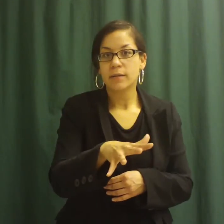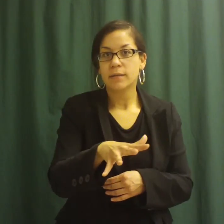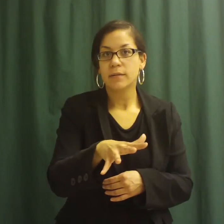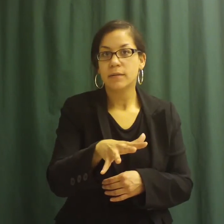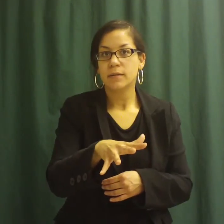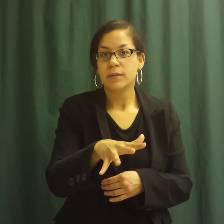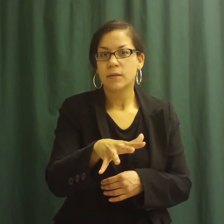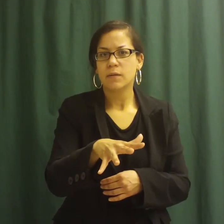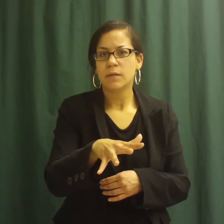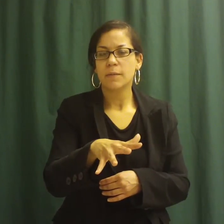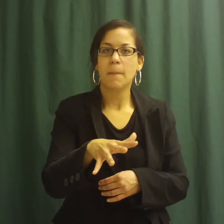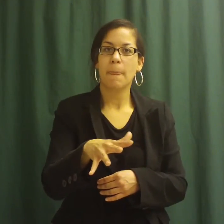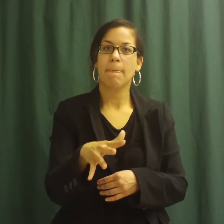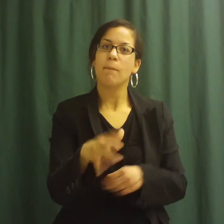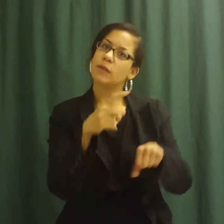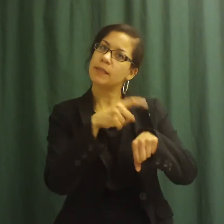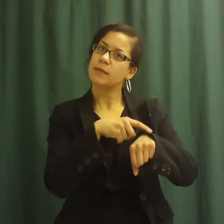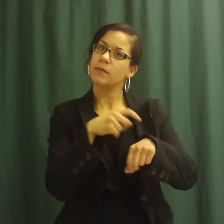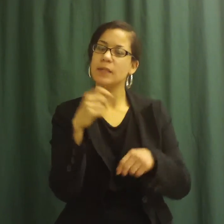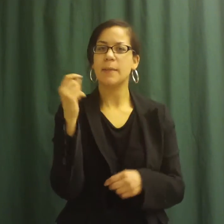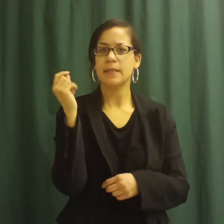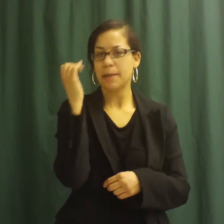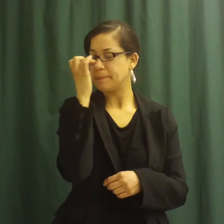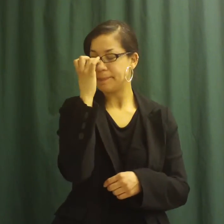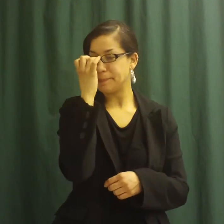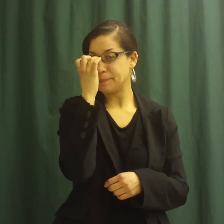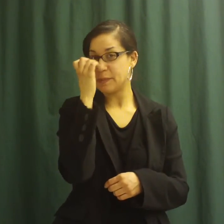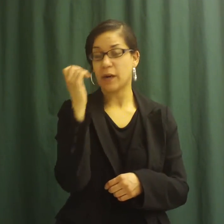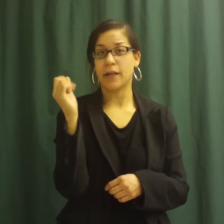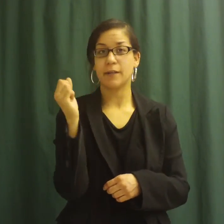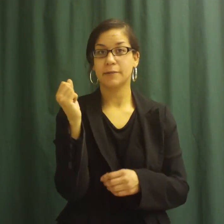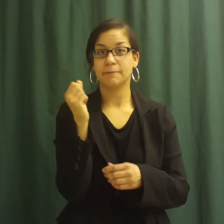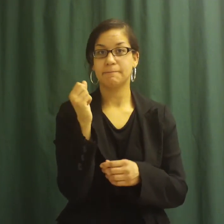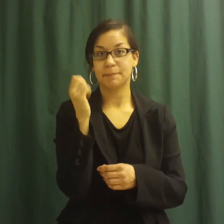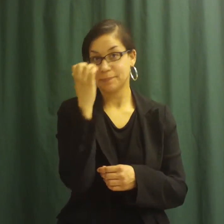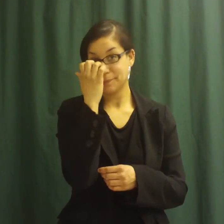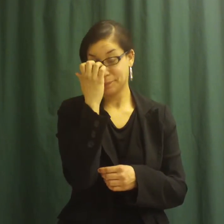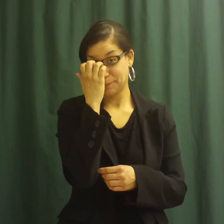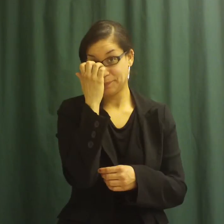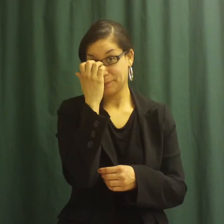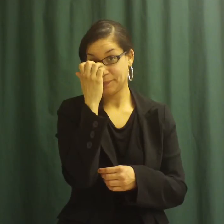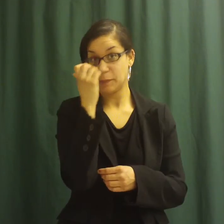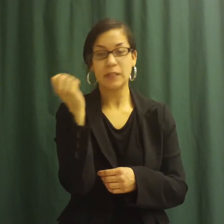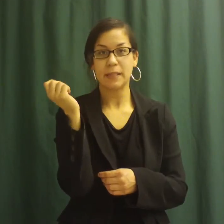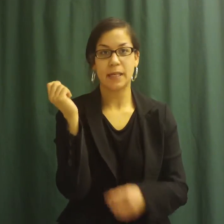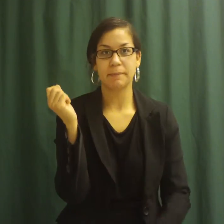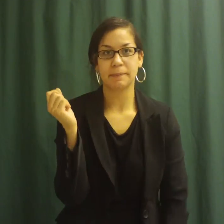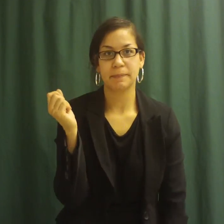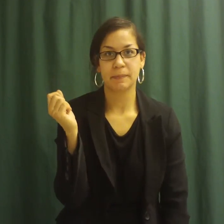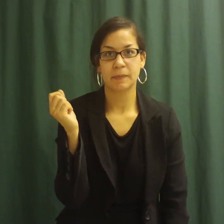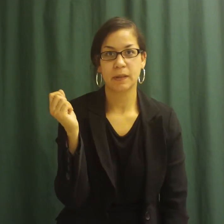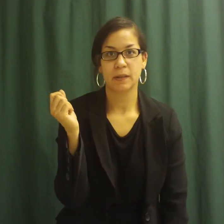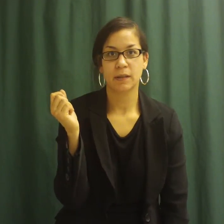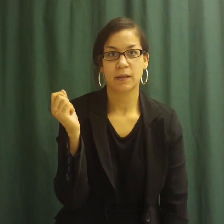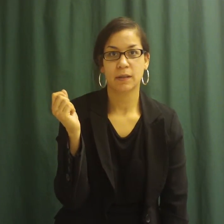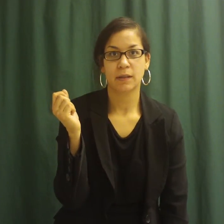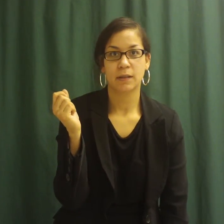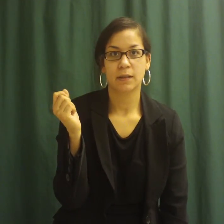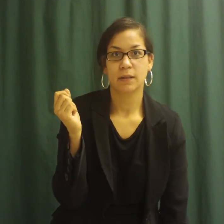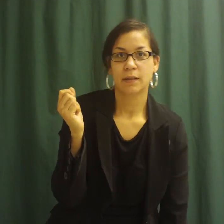One thing about wildflowers. I'm sorry. What's my time? You have like six seconds.